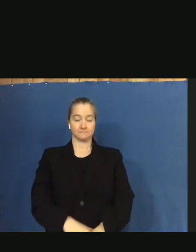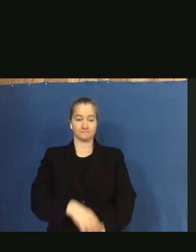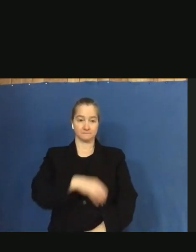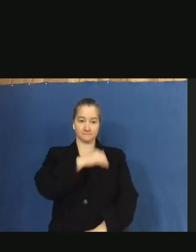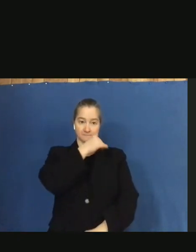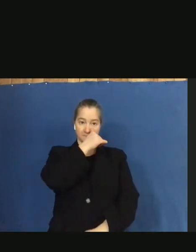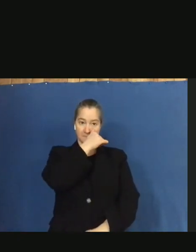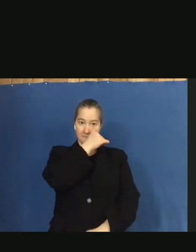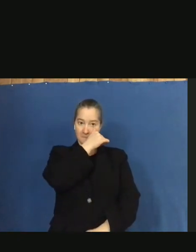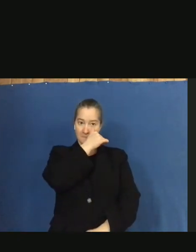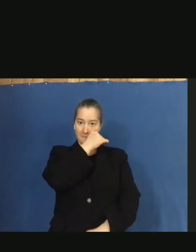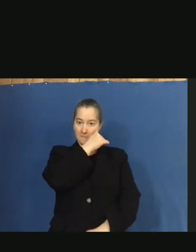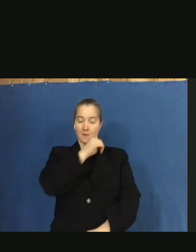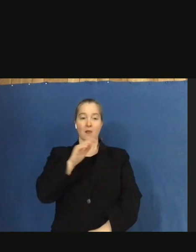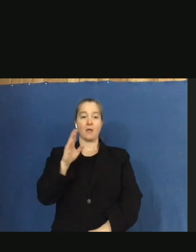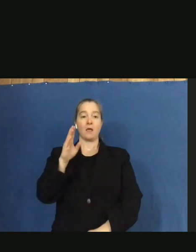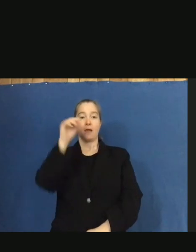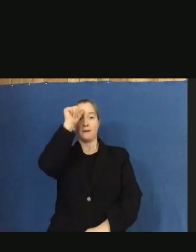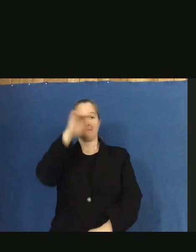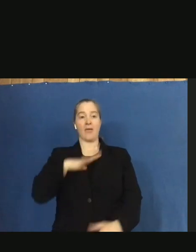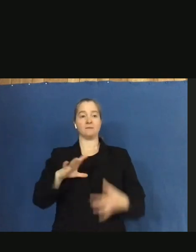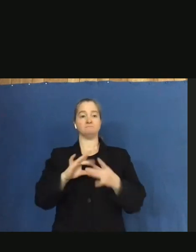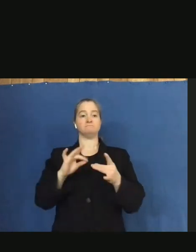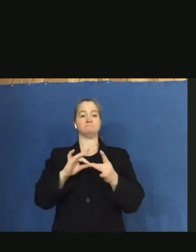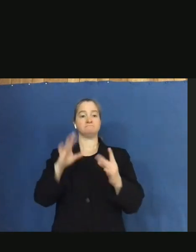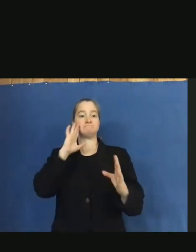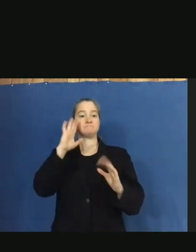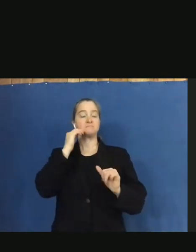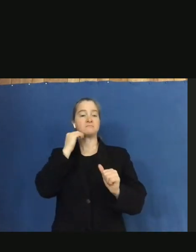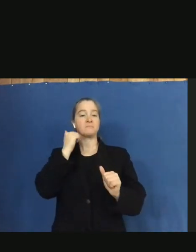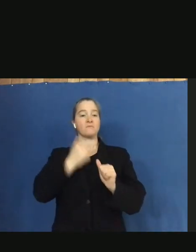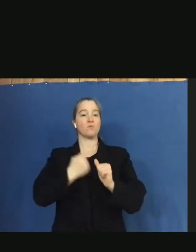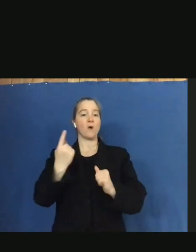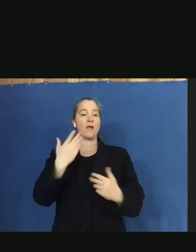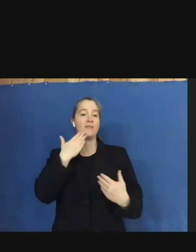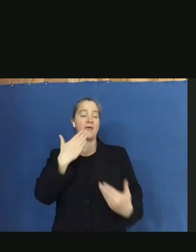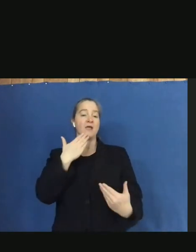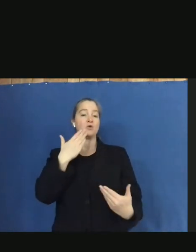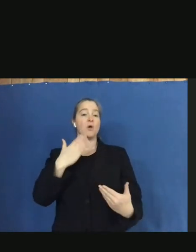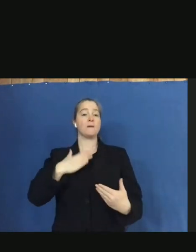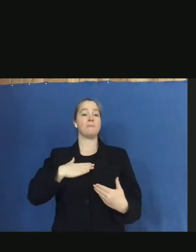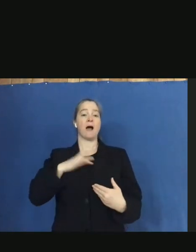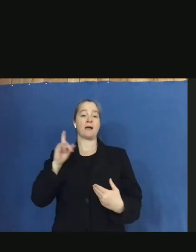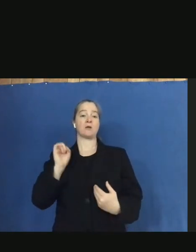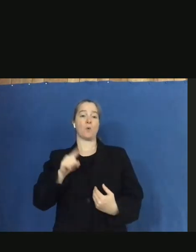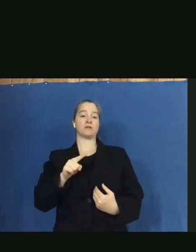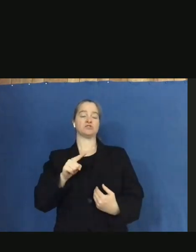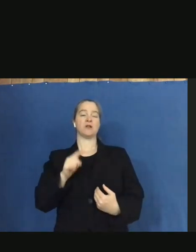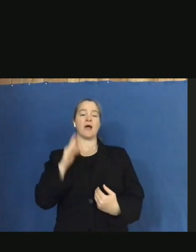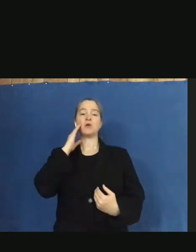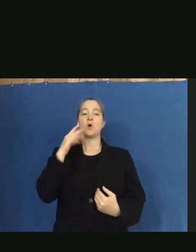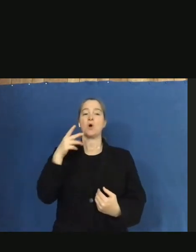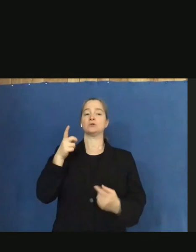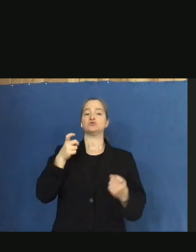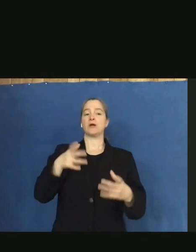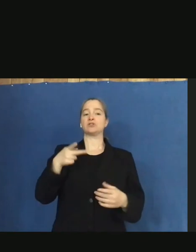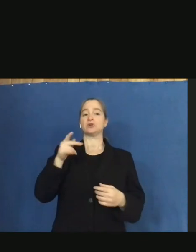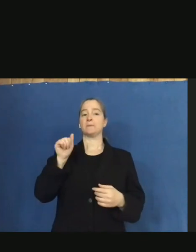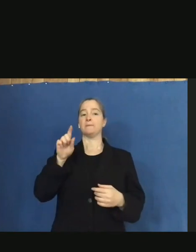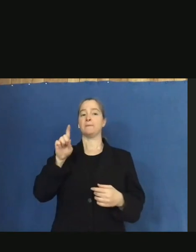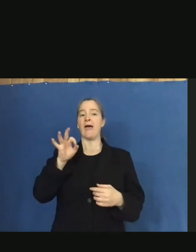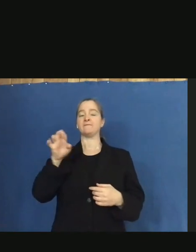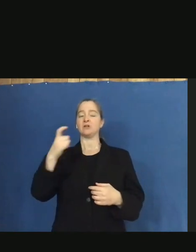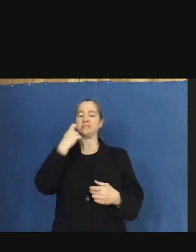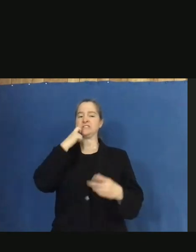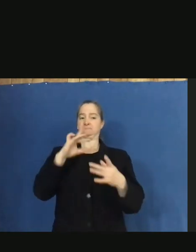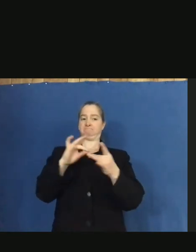Hi, everybody. Thanks for having us. My question is specifically, and I know Director Padfield, you had just addressed that, but I don't think it's so much